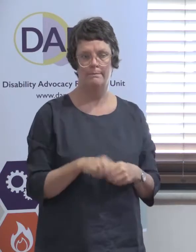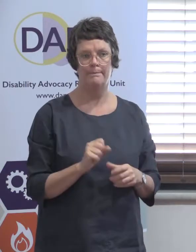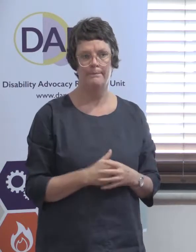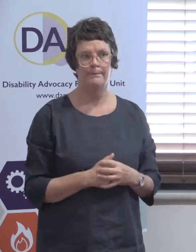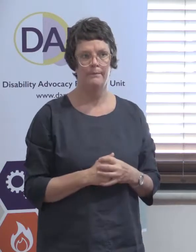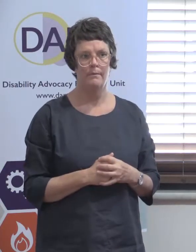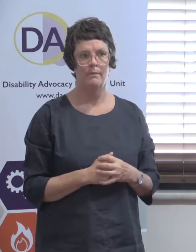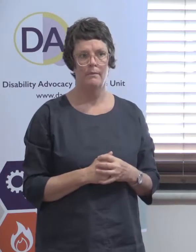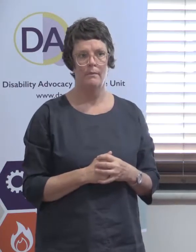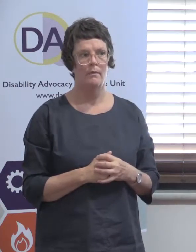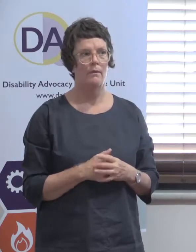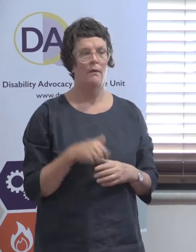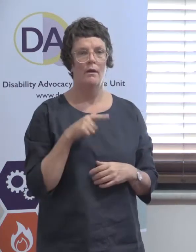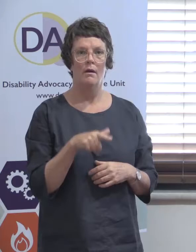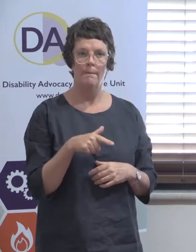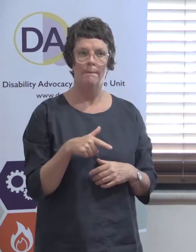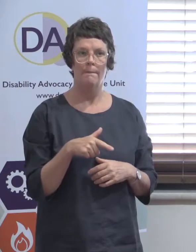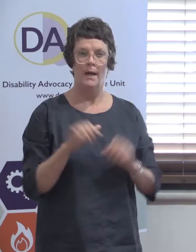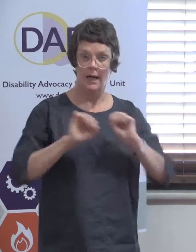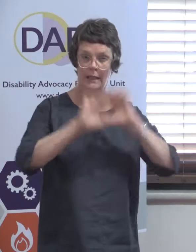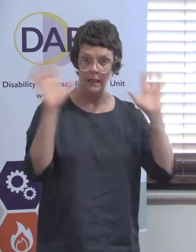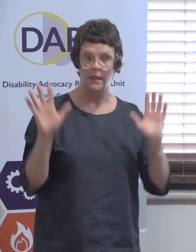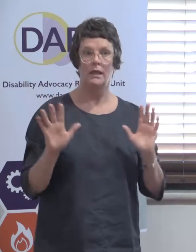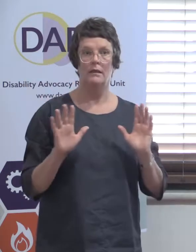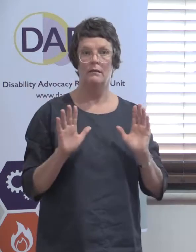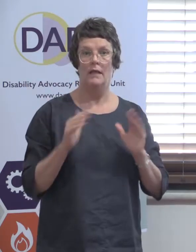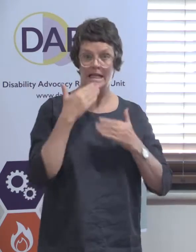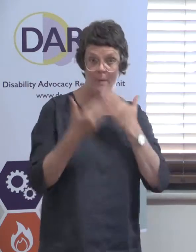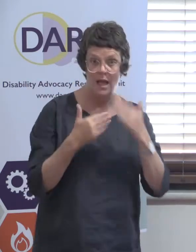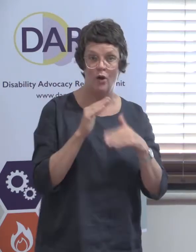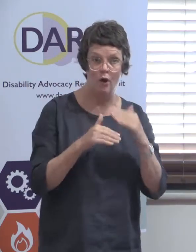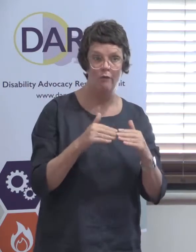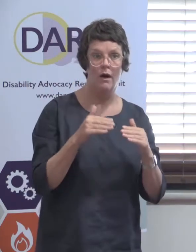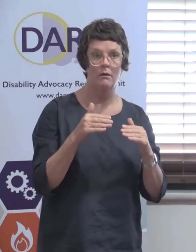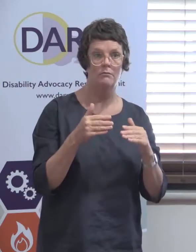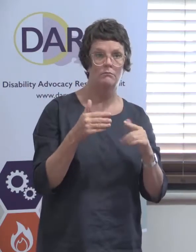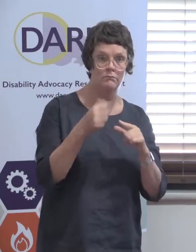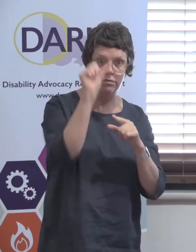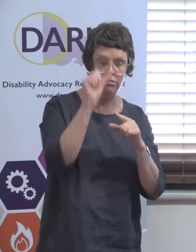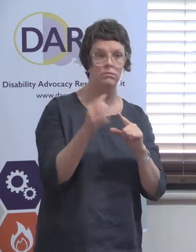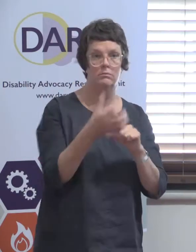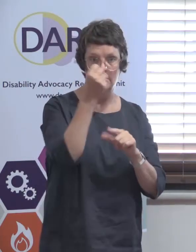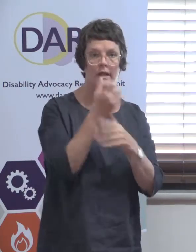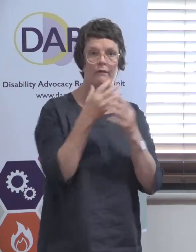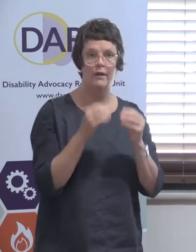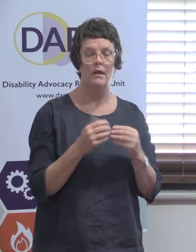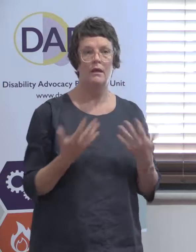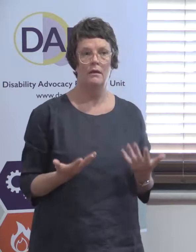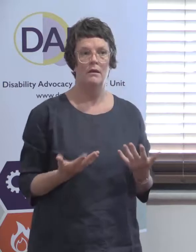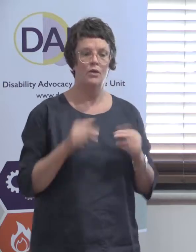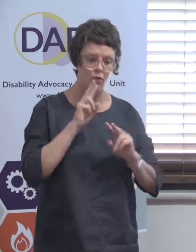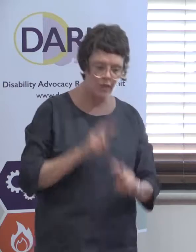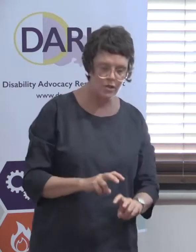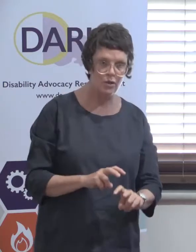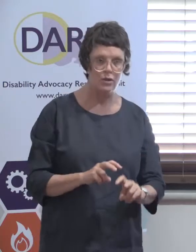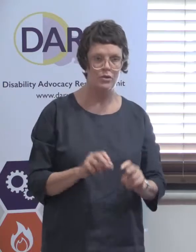They're not always well articulated and the cost benefit analysis is a way to